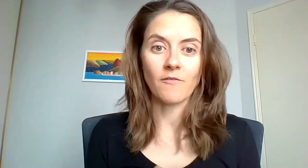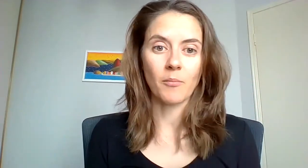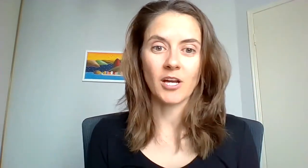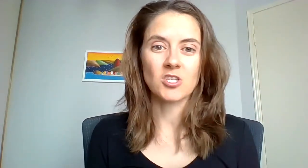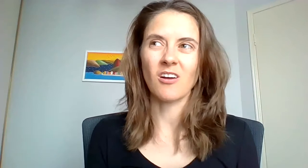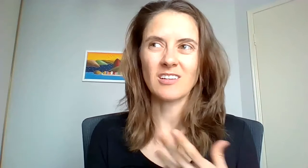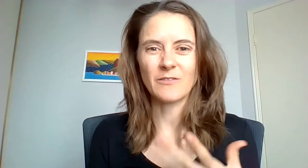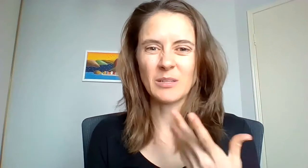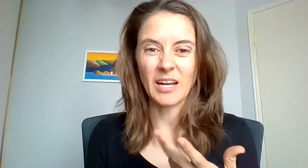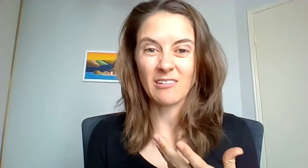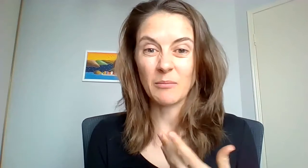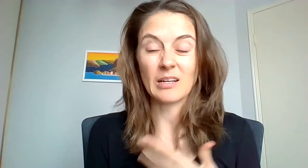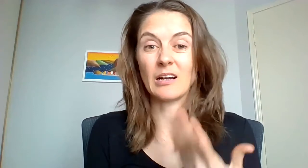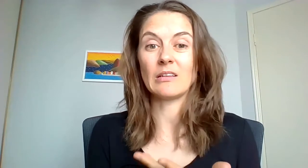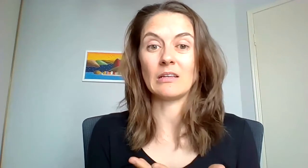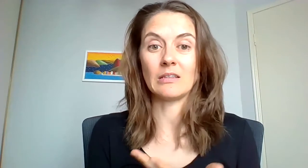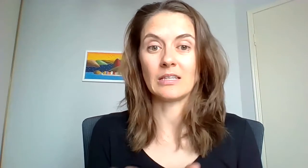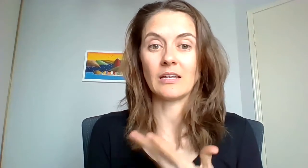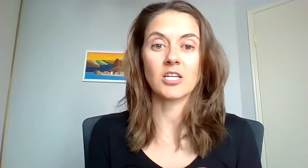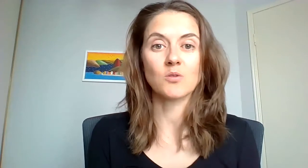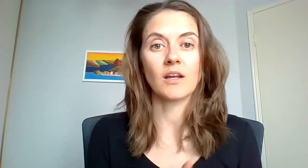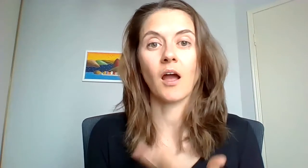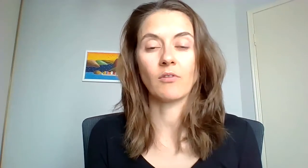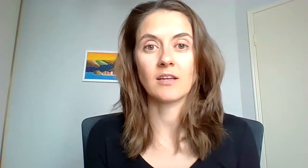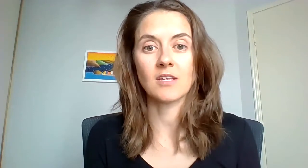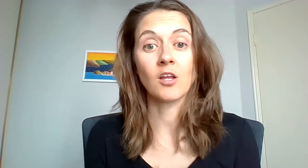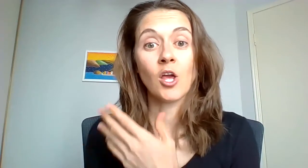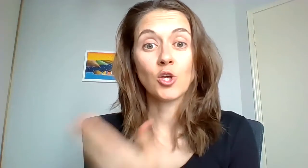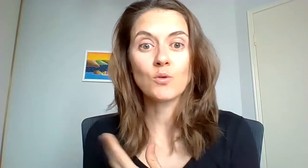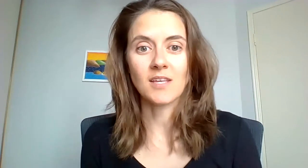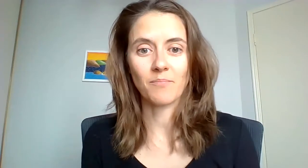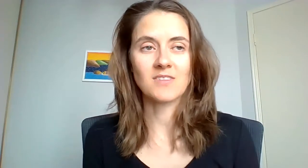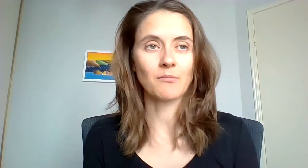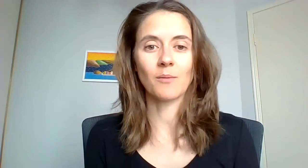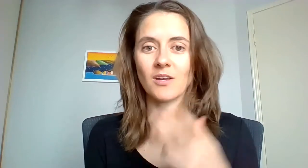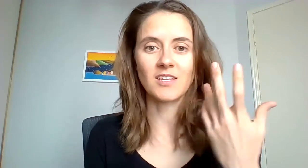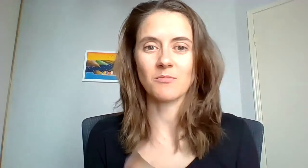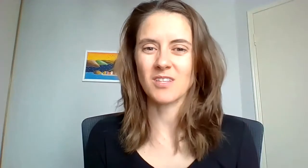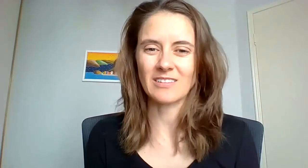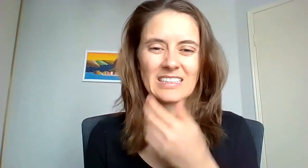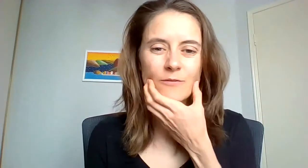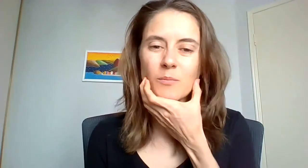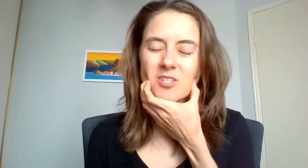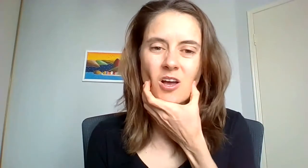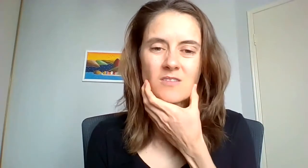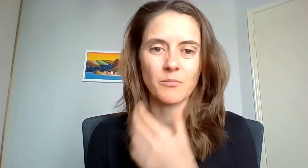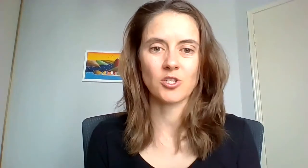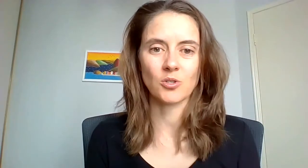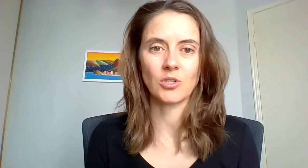that vibration to go I feel a bit angry but I can't really get in touch with it I can't release it use them sometimes I've said to myself oh I feel a of tightness in my jaw